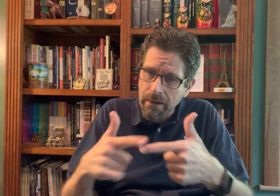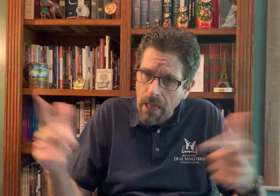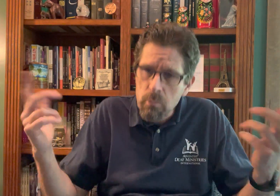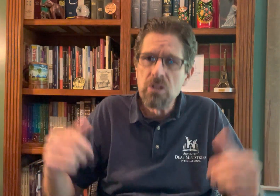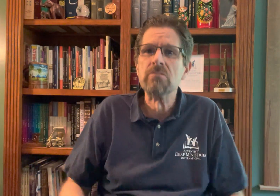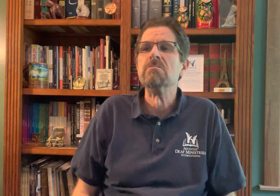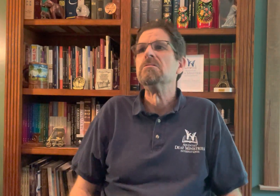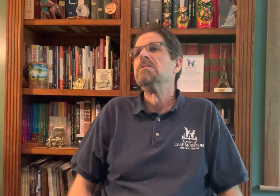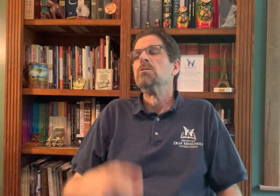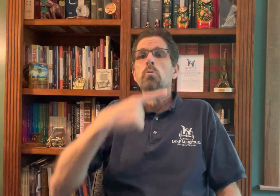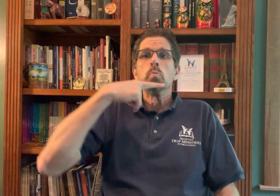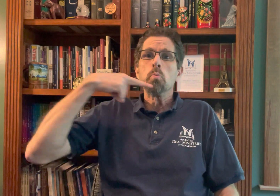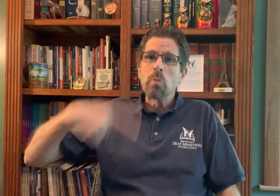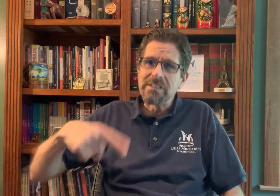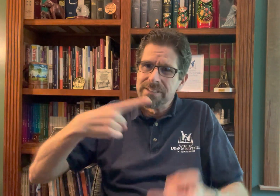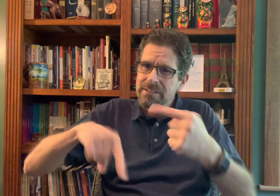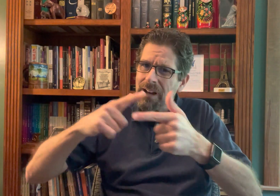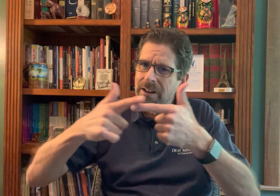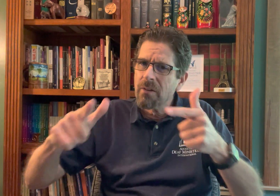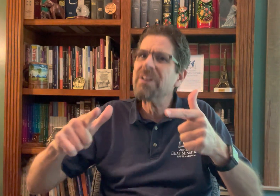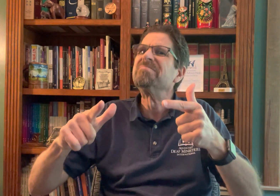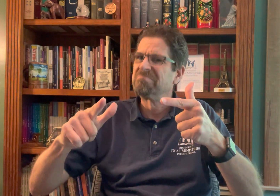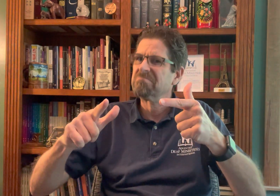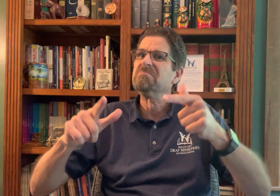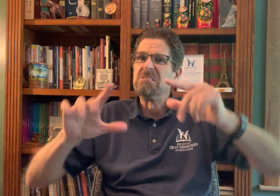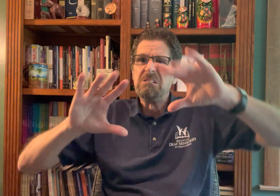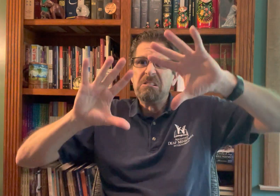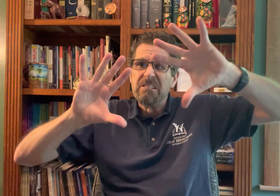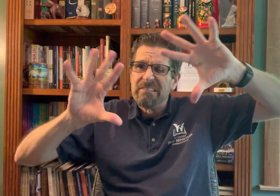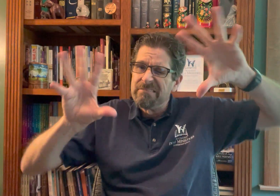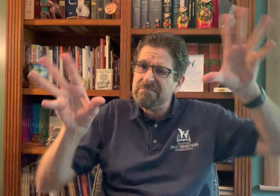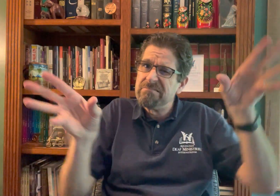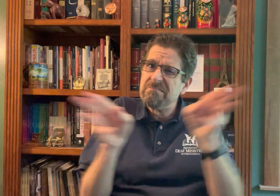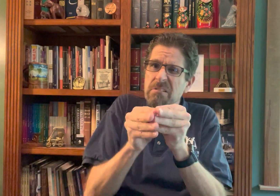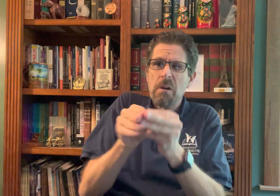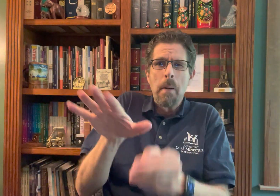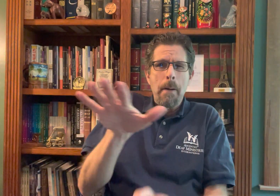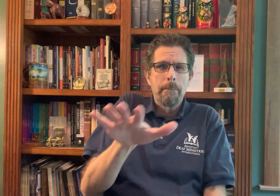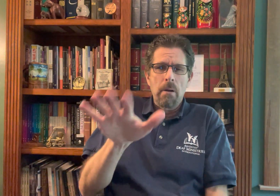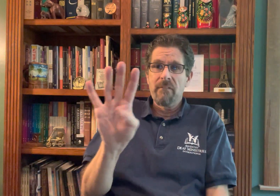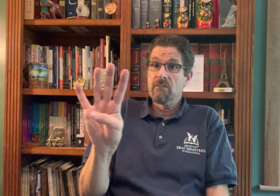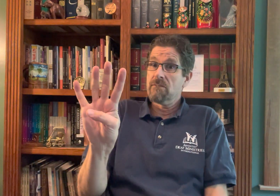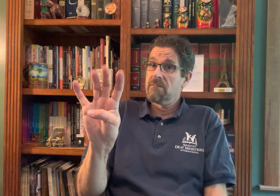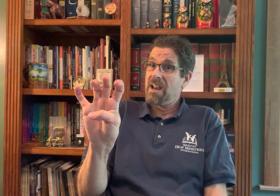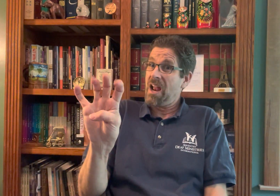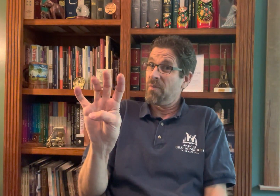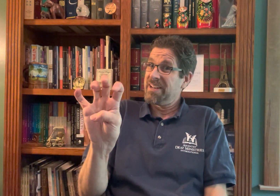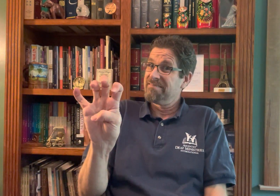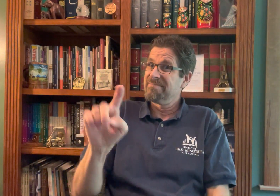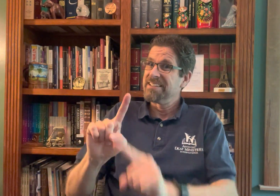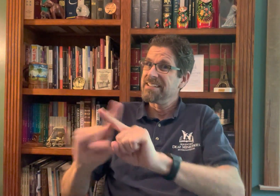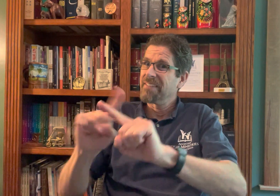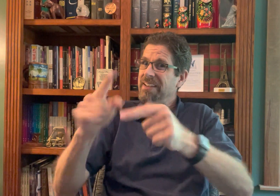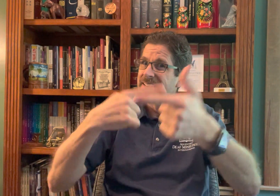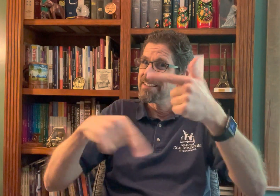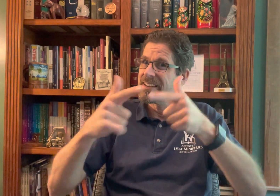In France, they use French Sign Language. There's Mexican Sign Language. And